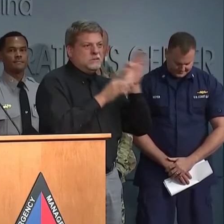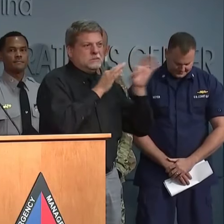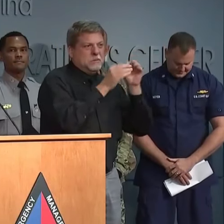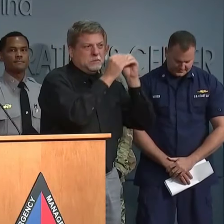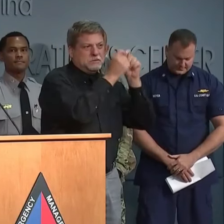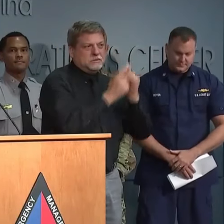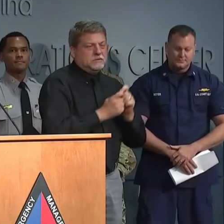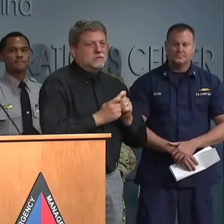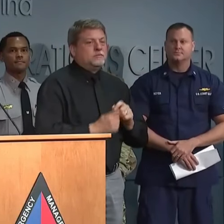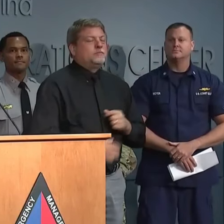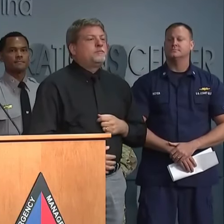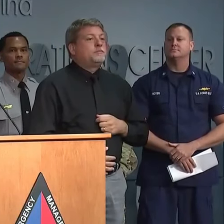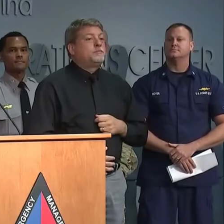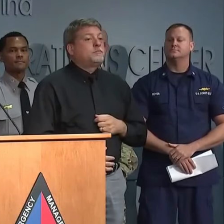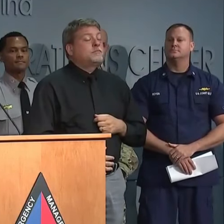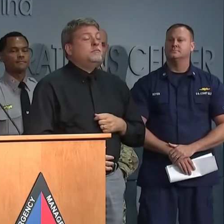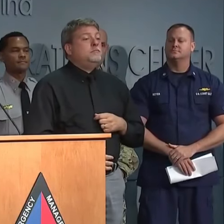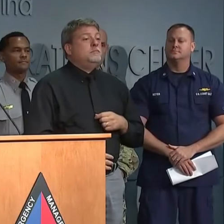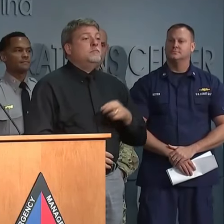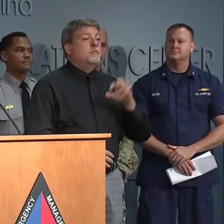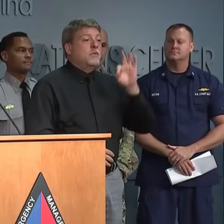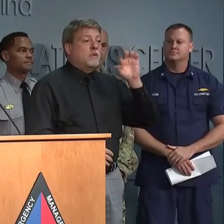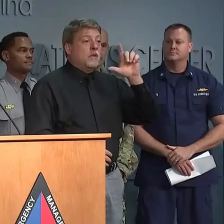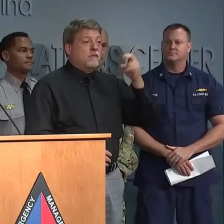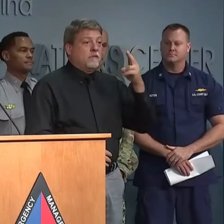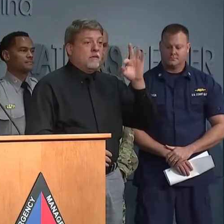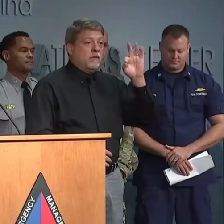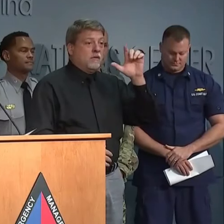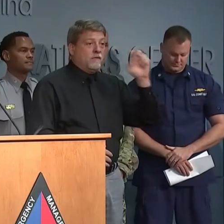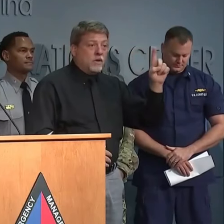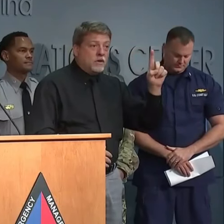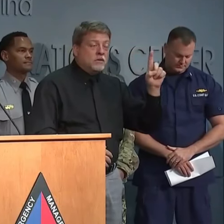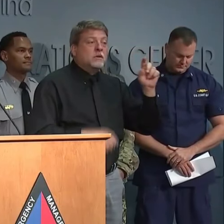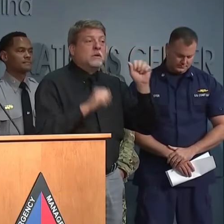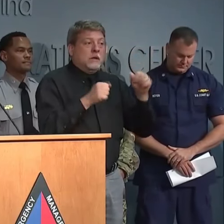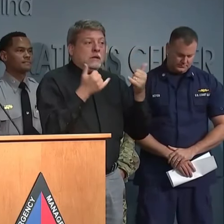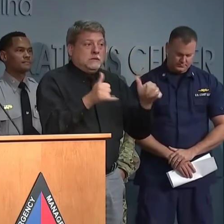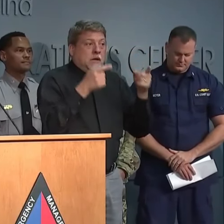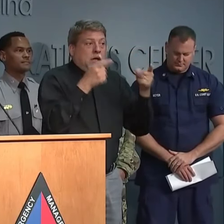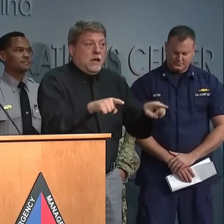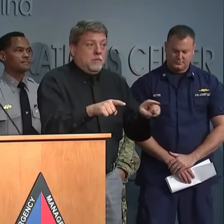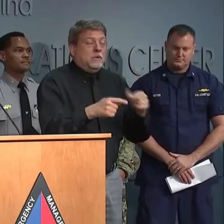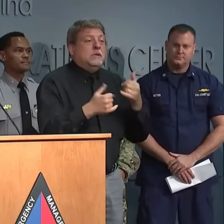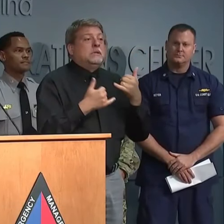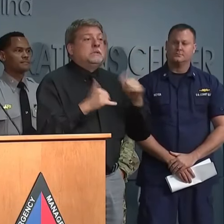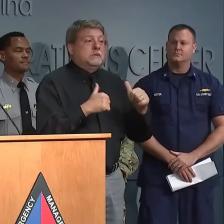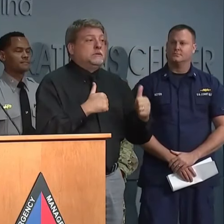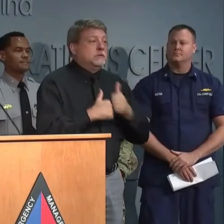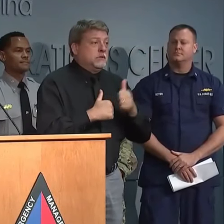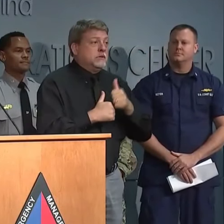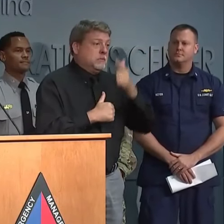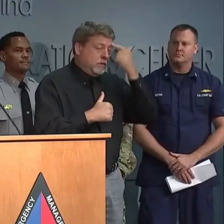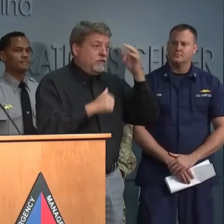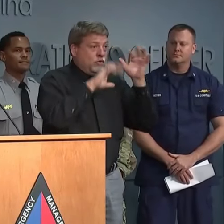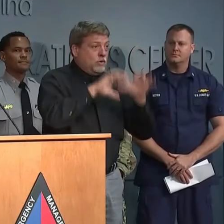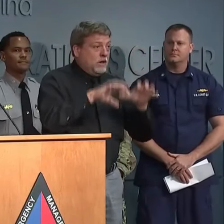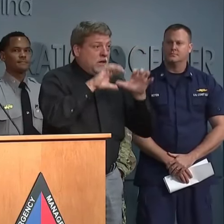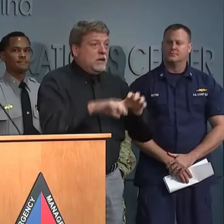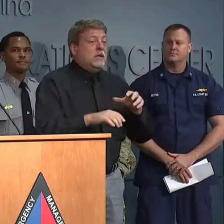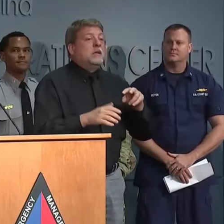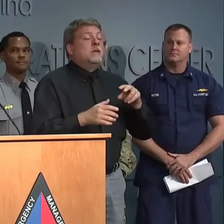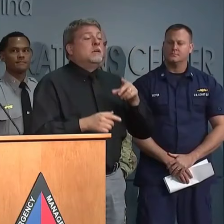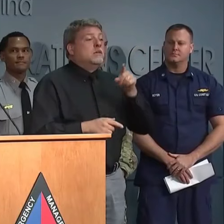There's still a high risk of flash flooding in northeastern North Carolina so don't drive on roads covered with water.